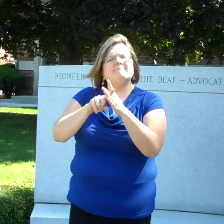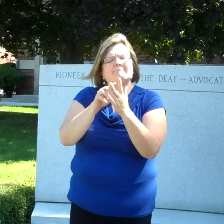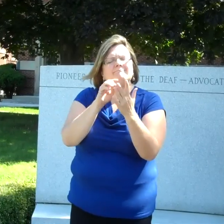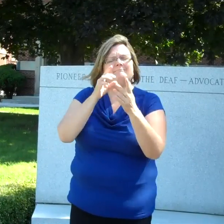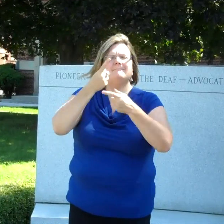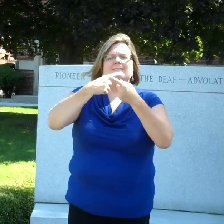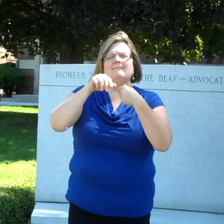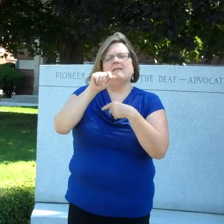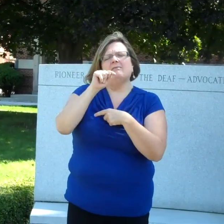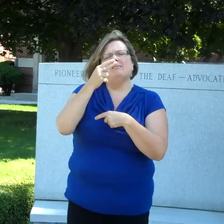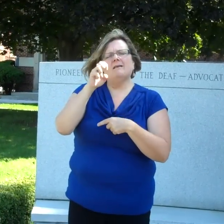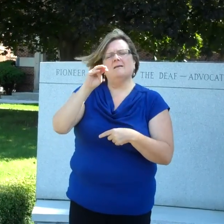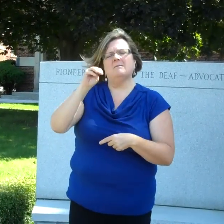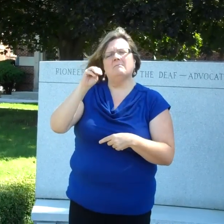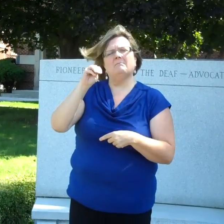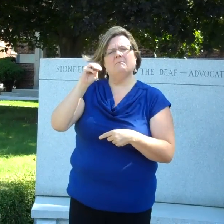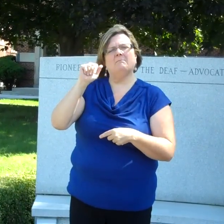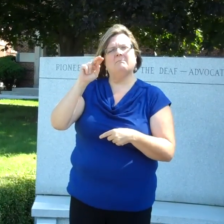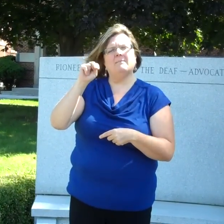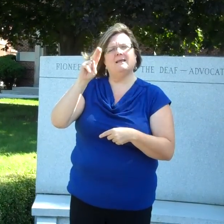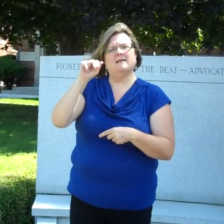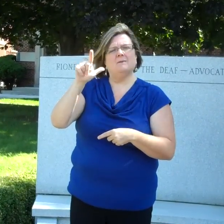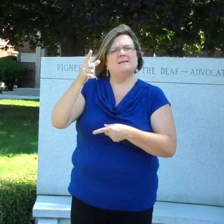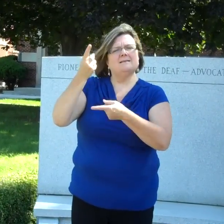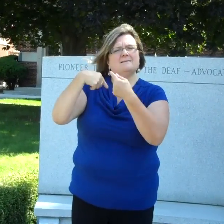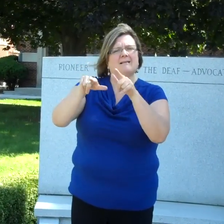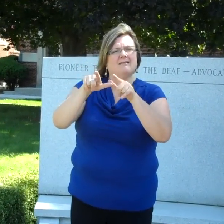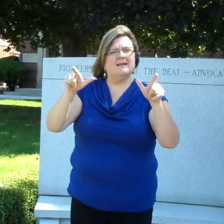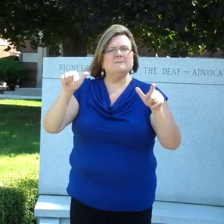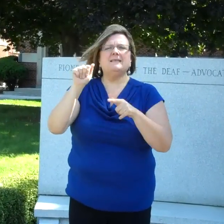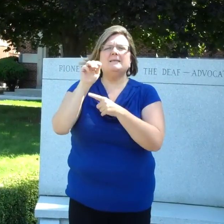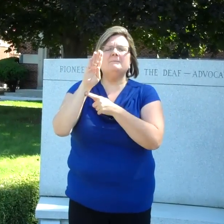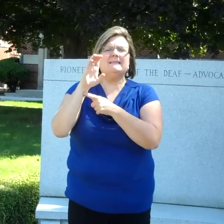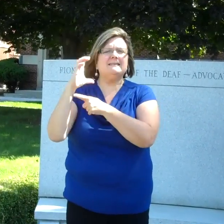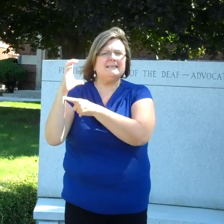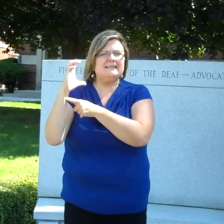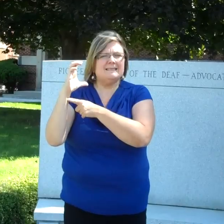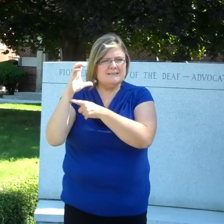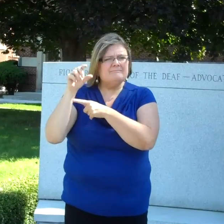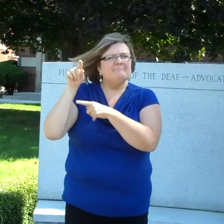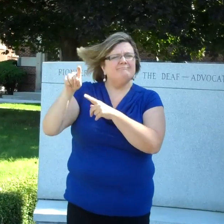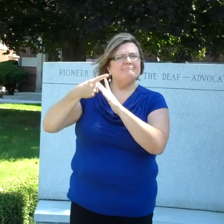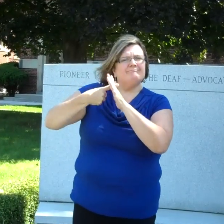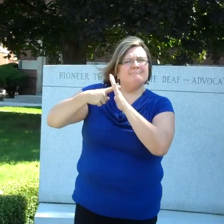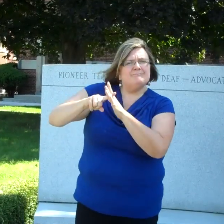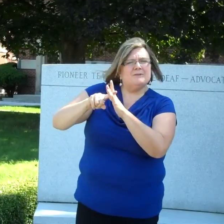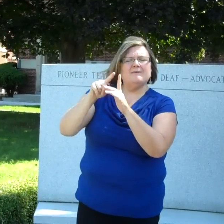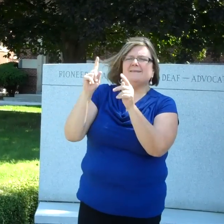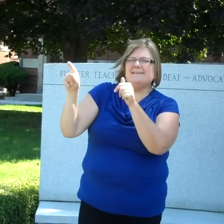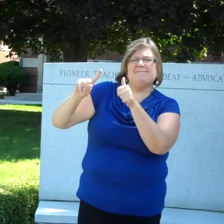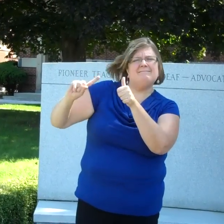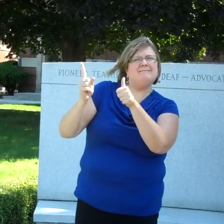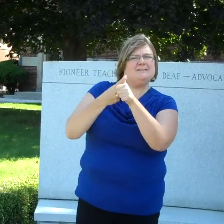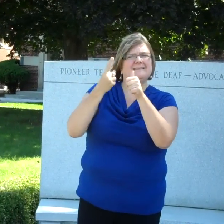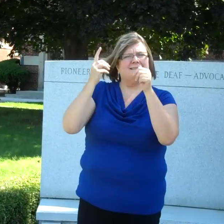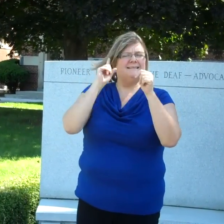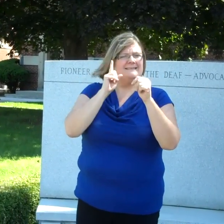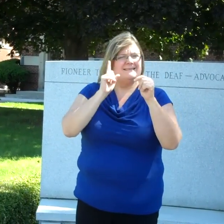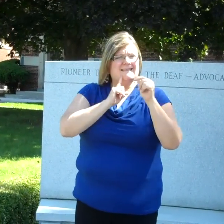So truly, he is the founder. He also created a first manual language. He's the first one to have documented